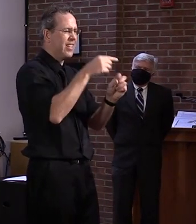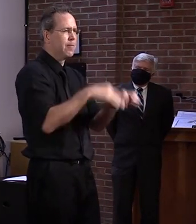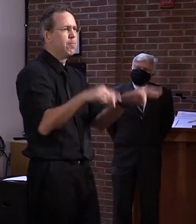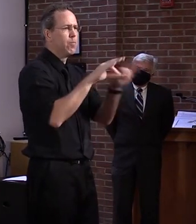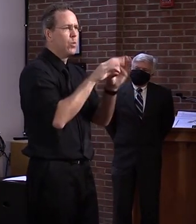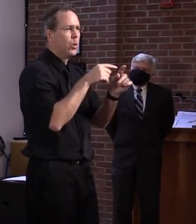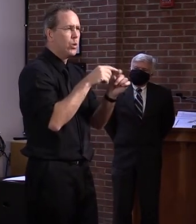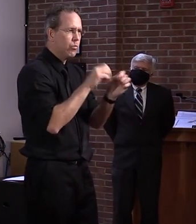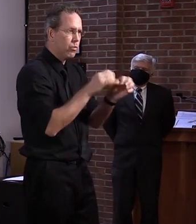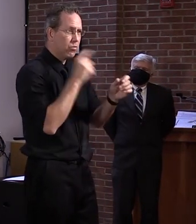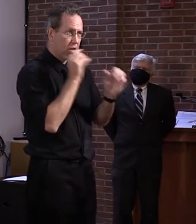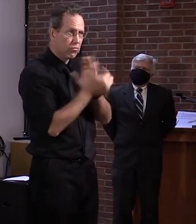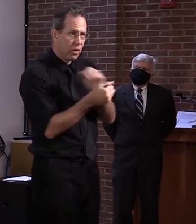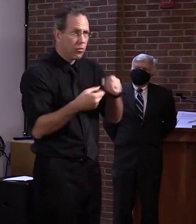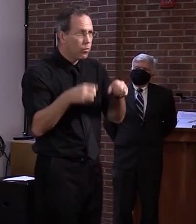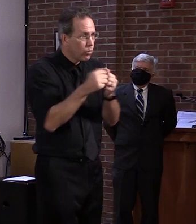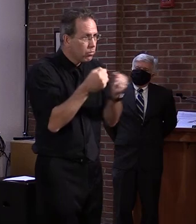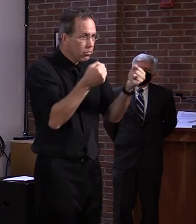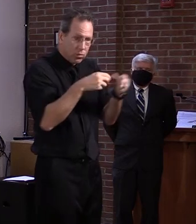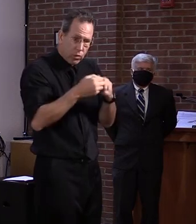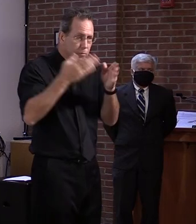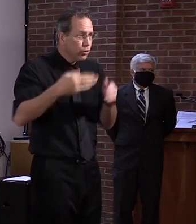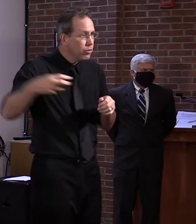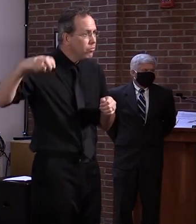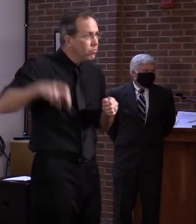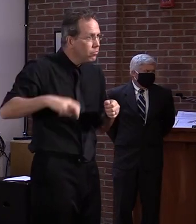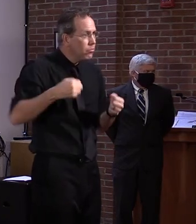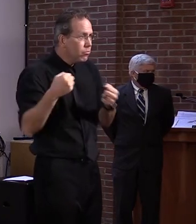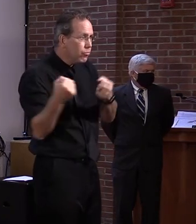you are starting to transition to that learning opportunity.